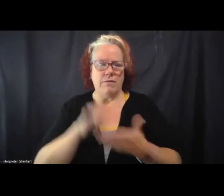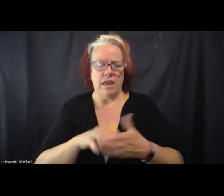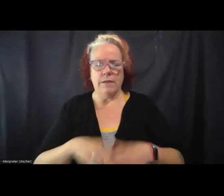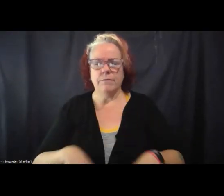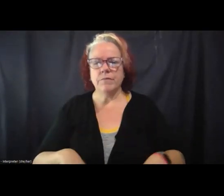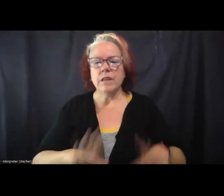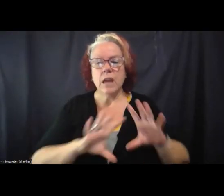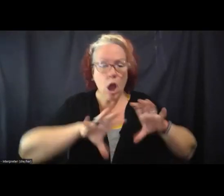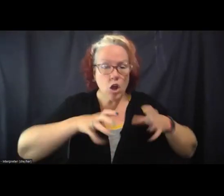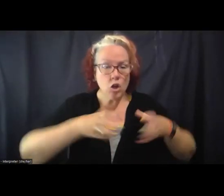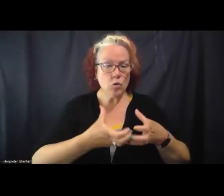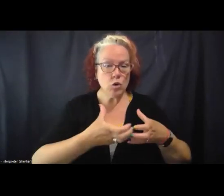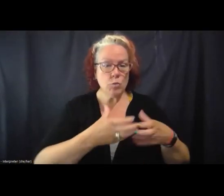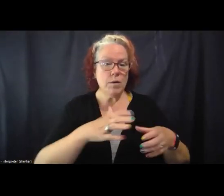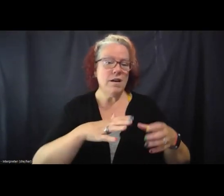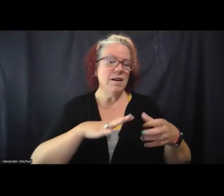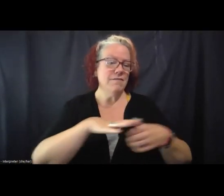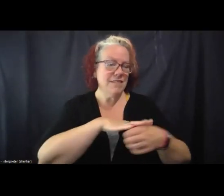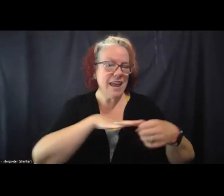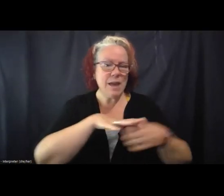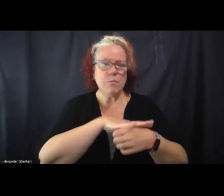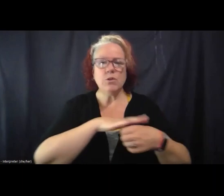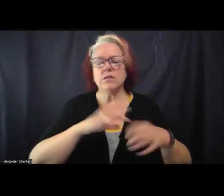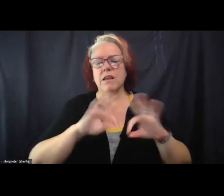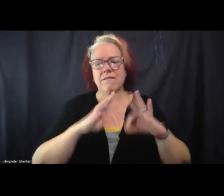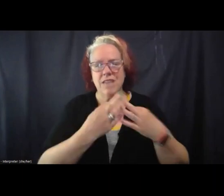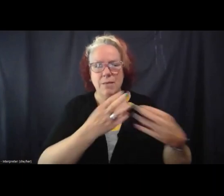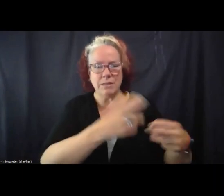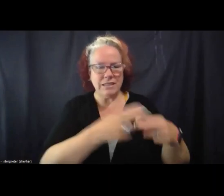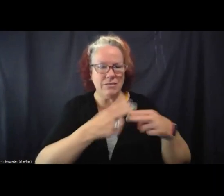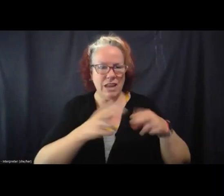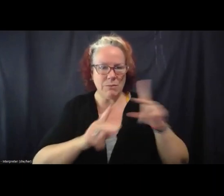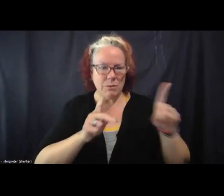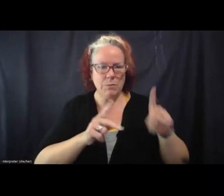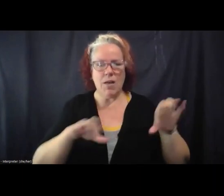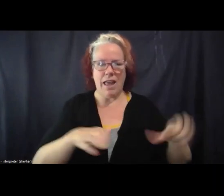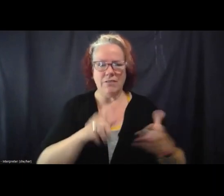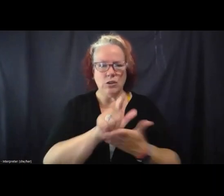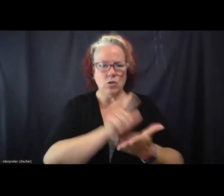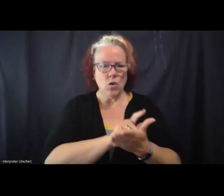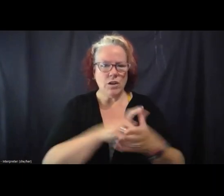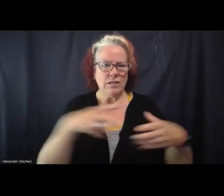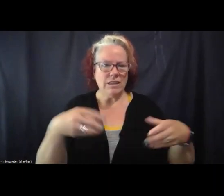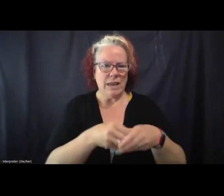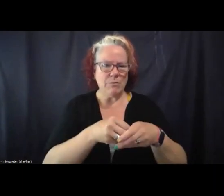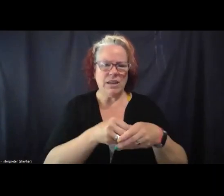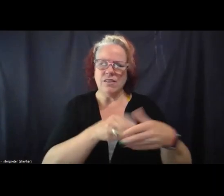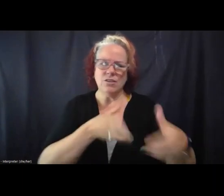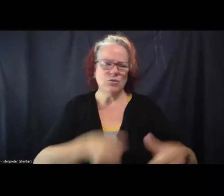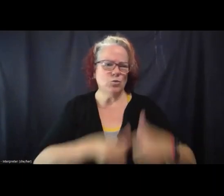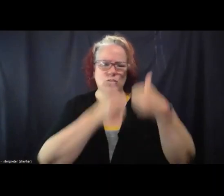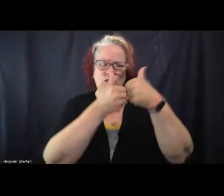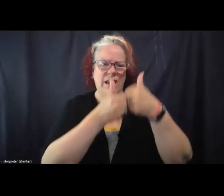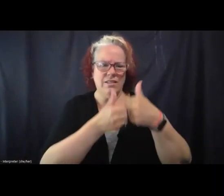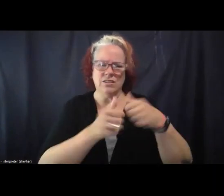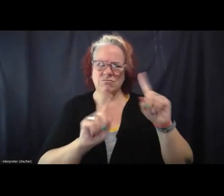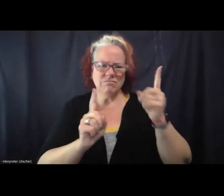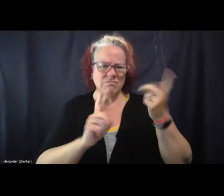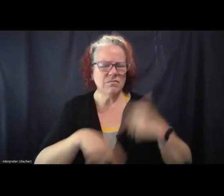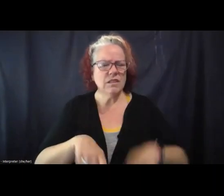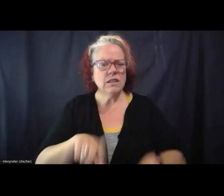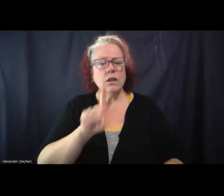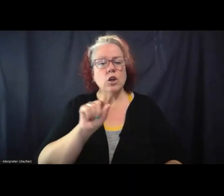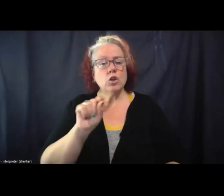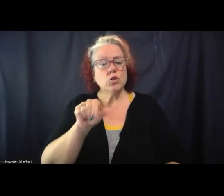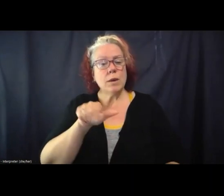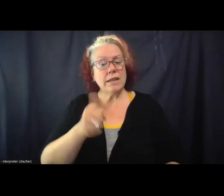neighbors, families of named people, activists, and lawyers came together to challenge it. By the end of 2010, the injunctions